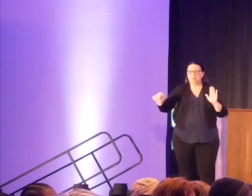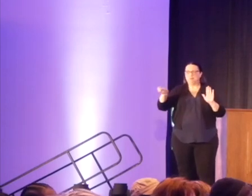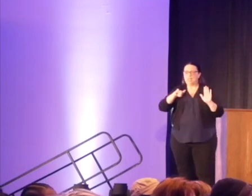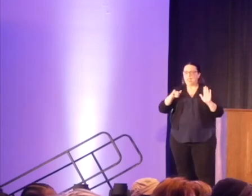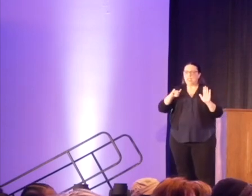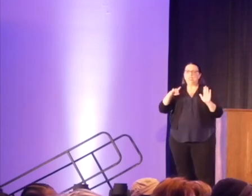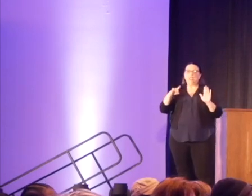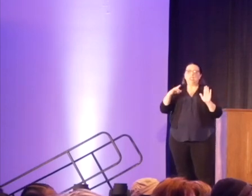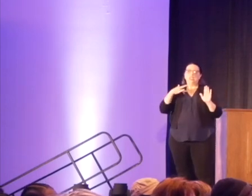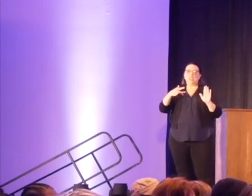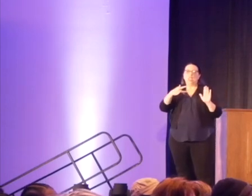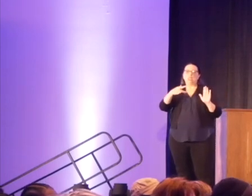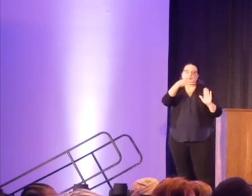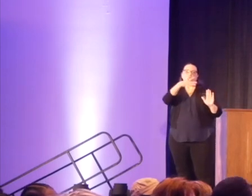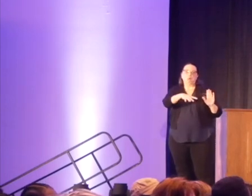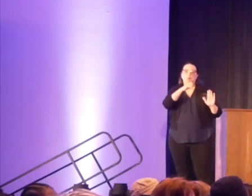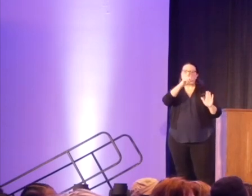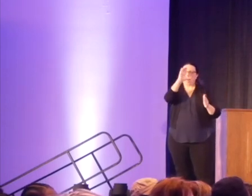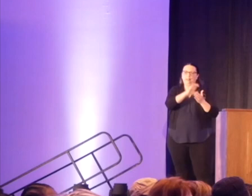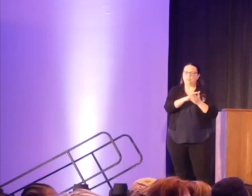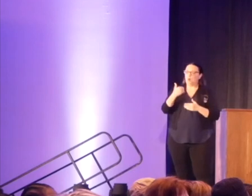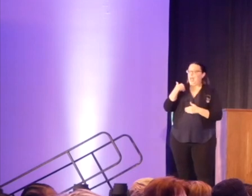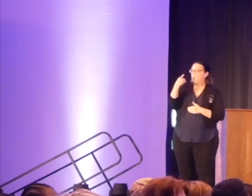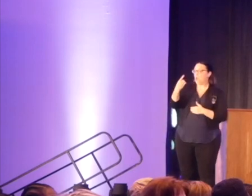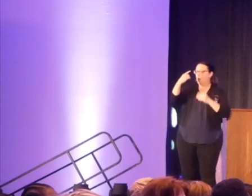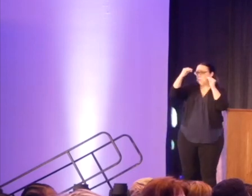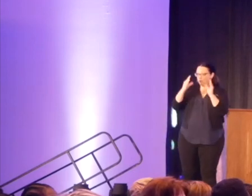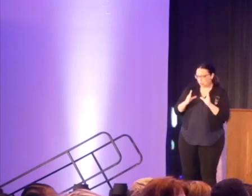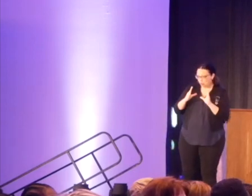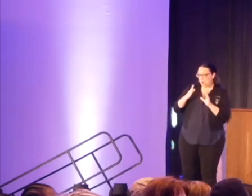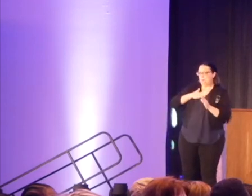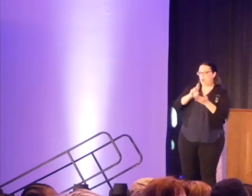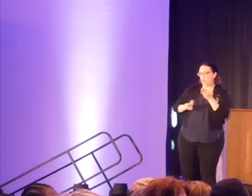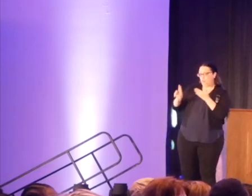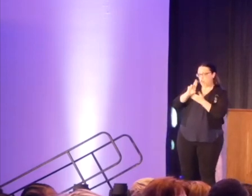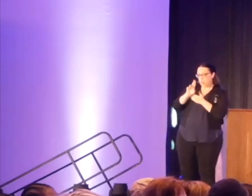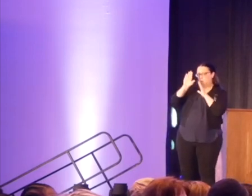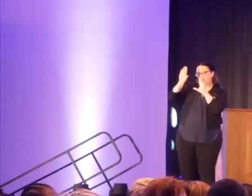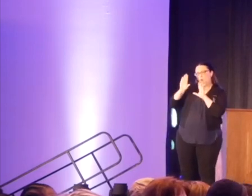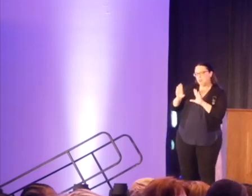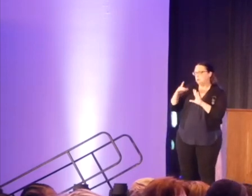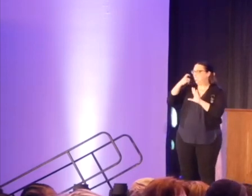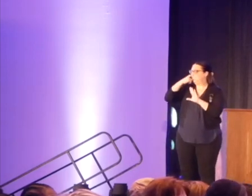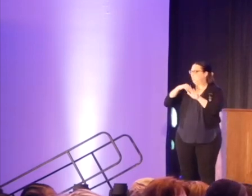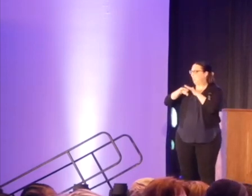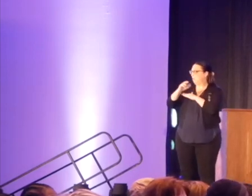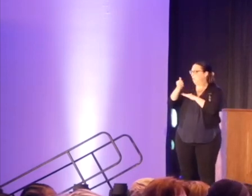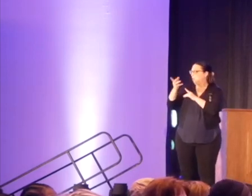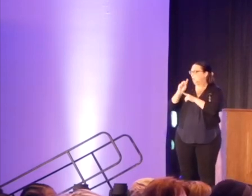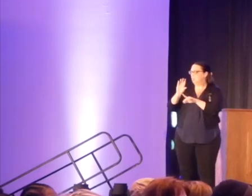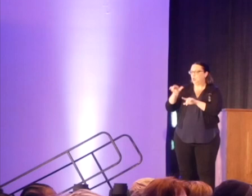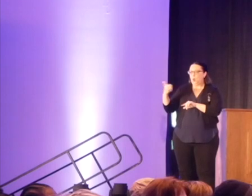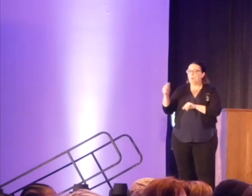university that I felt like really treated me with decency. He just walked in a few seconds ago. But if other white people